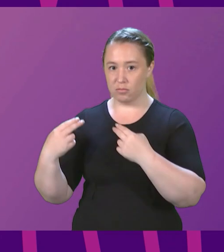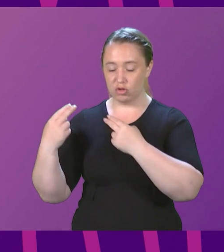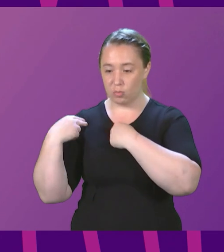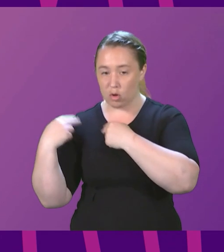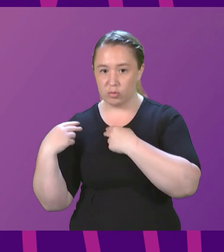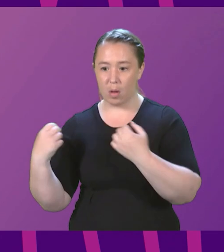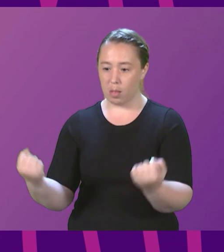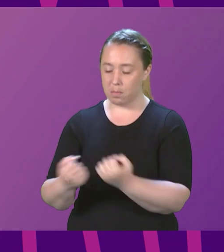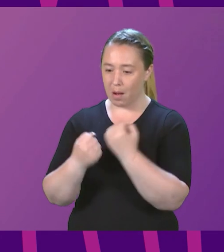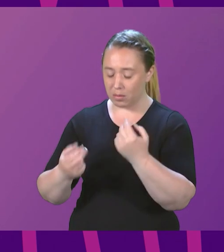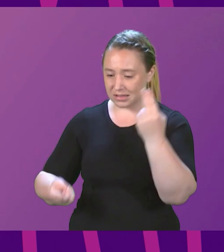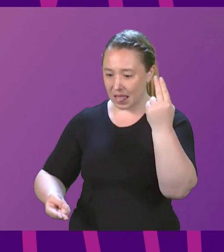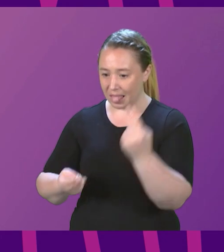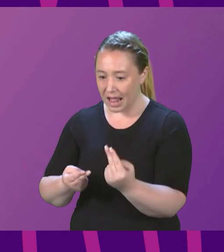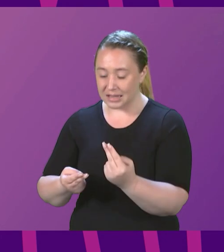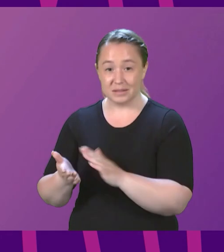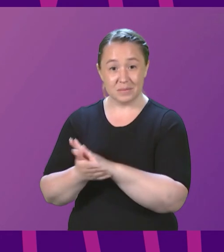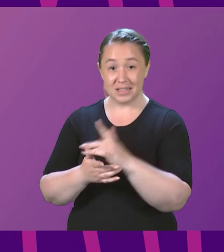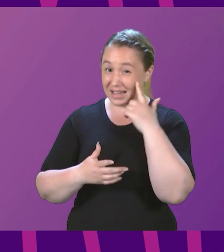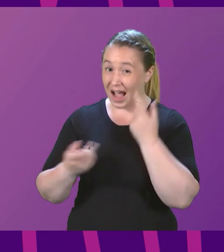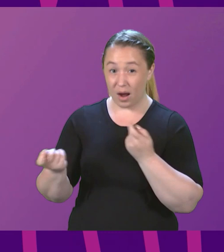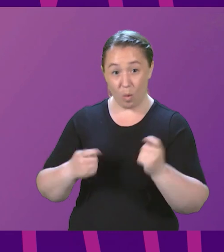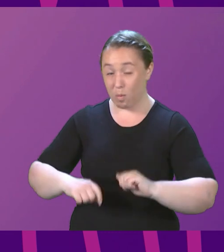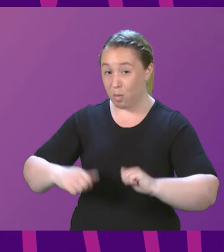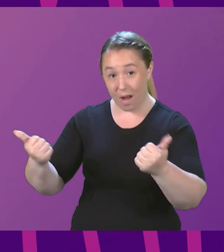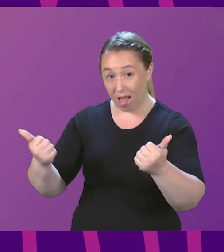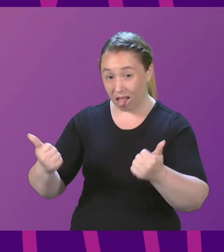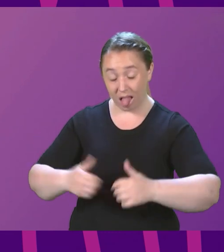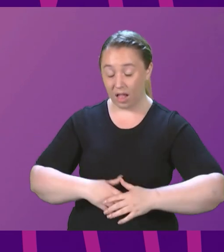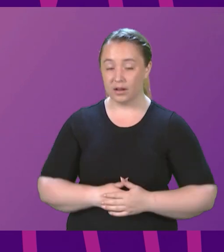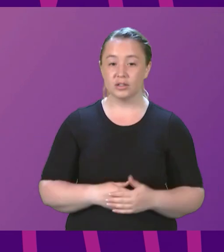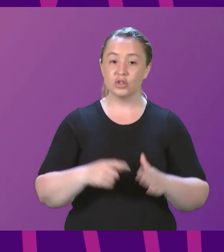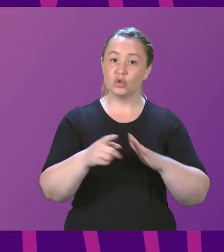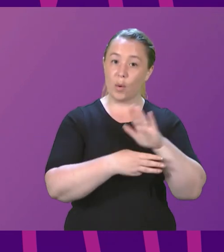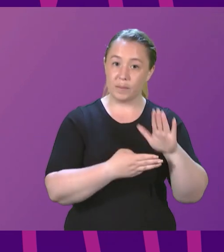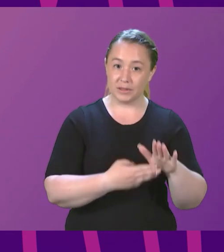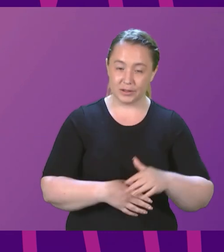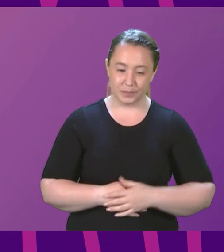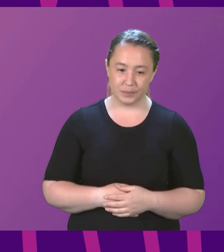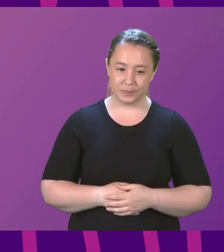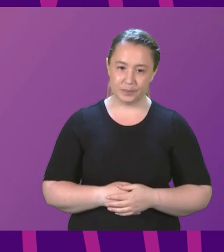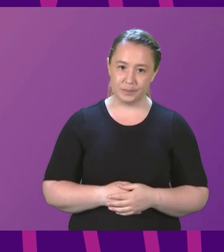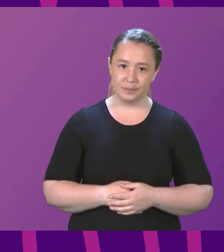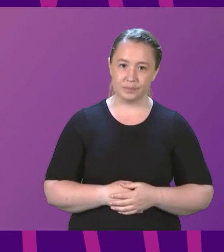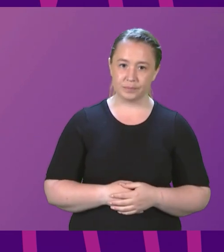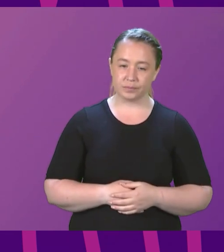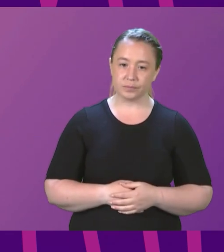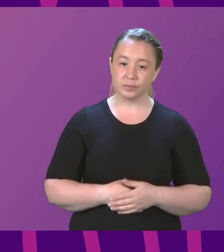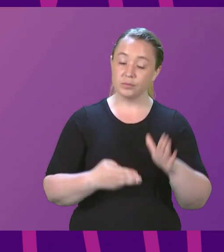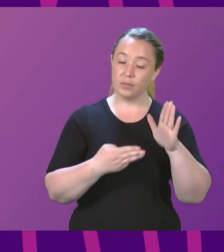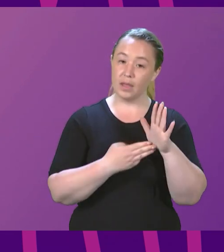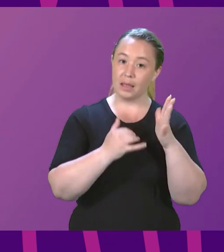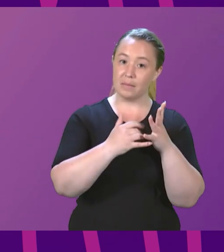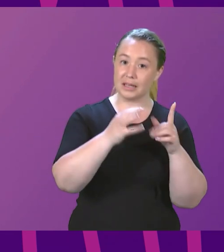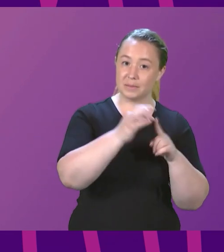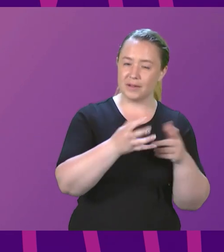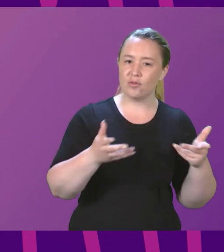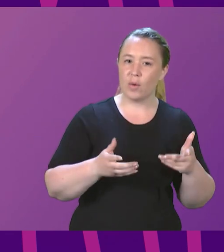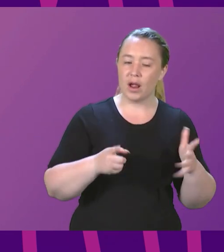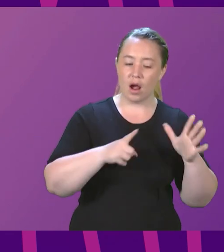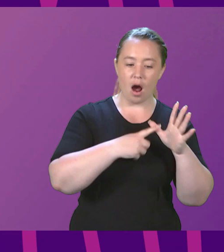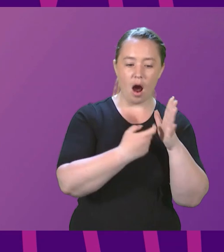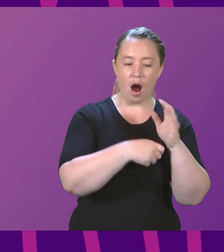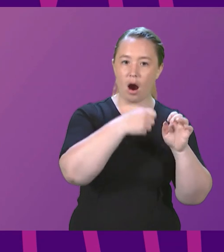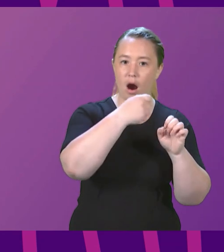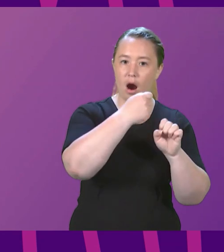you. My apologies. I now call Jenny Minto, who will be followed by Joe Fitzpatrick. Thank you, Presiding Officer. As MSP for Argylland Butte, I am